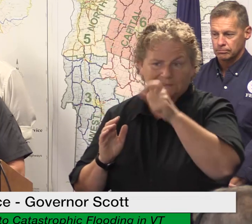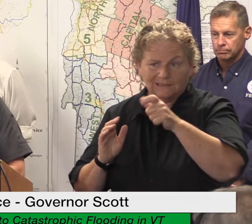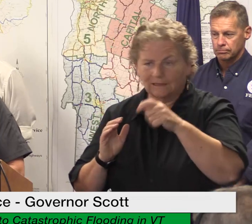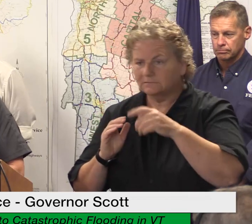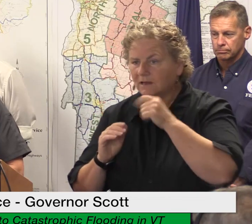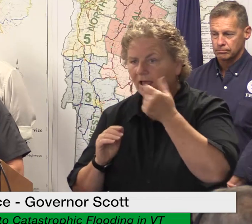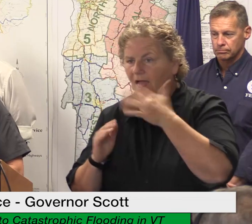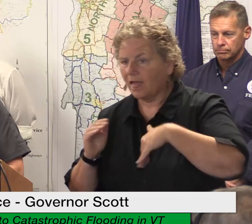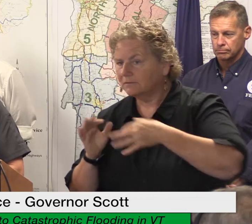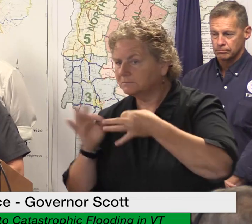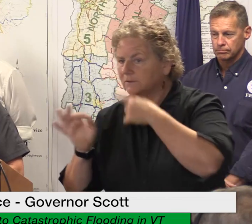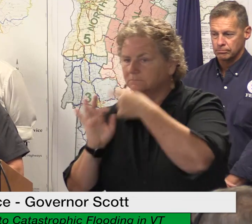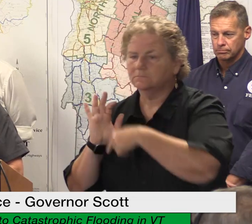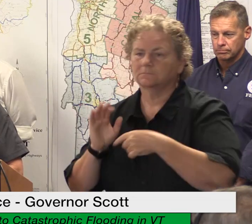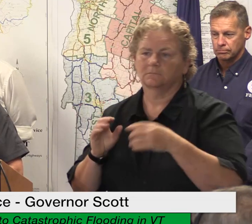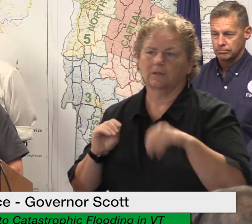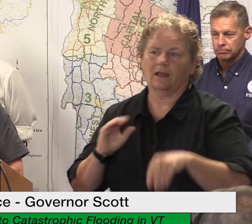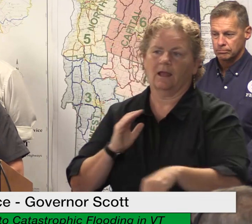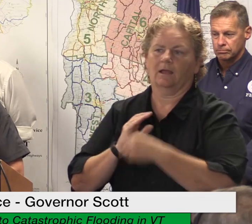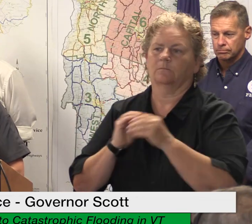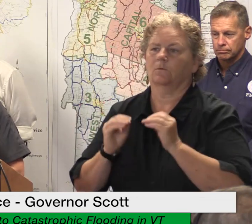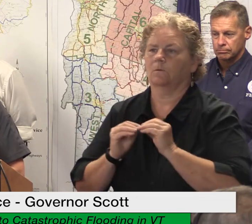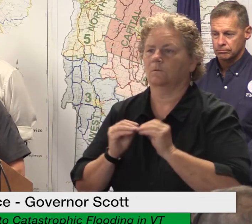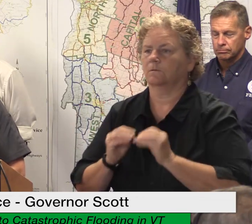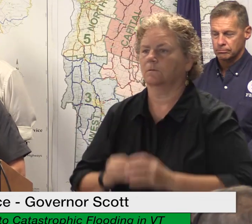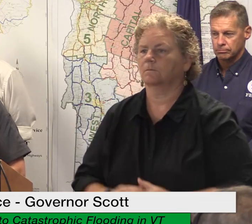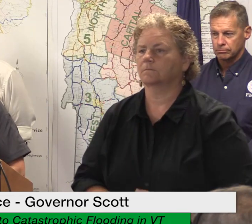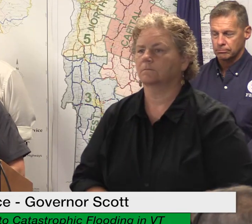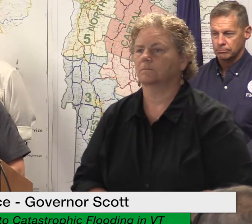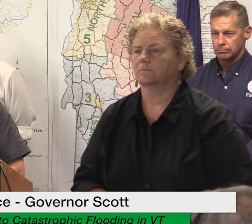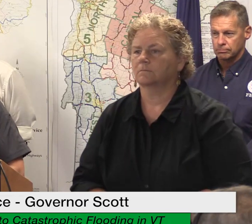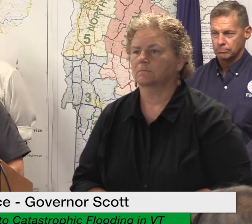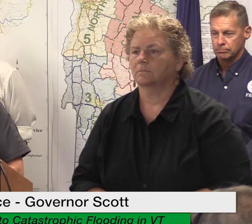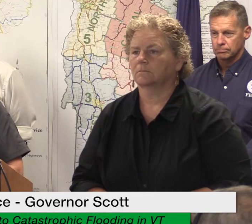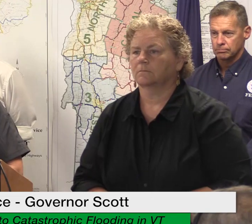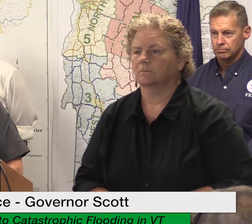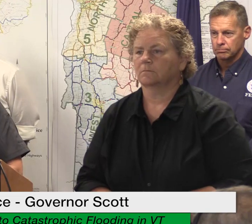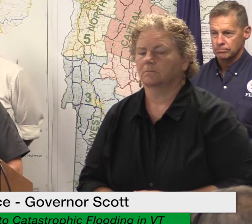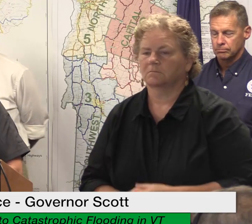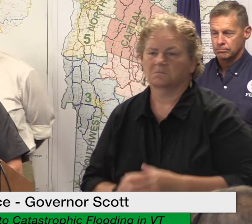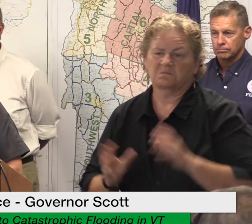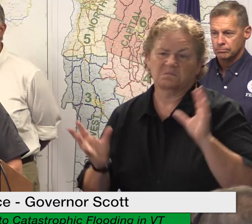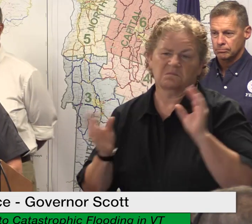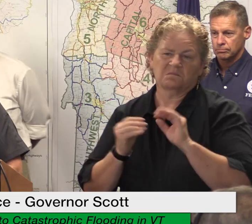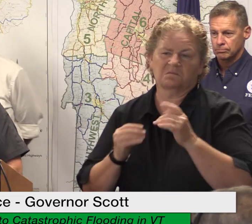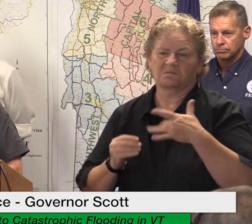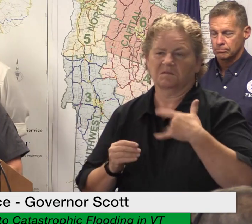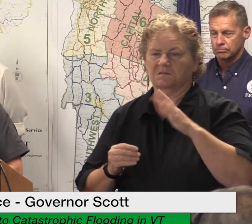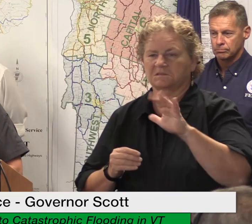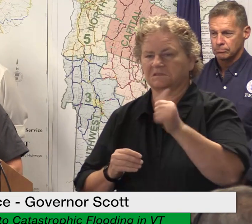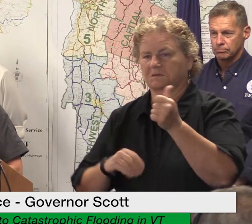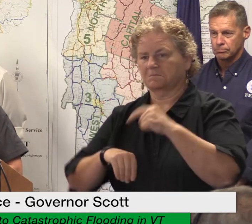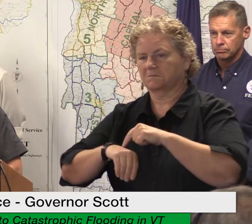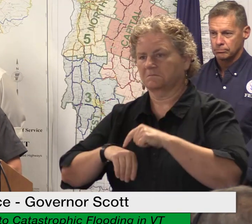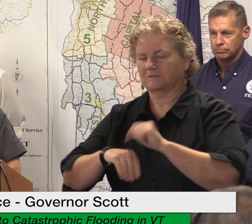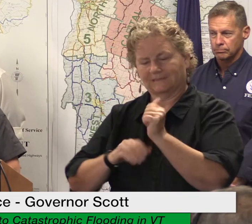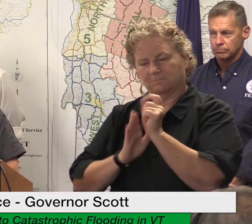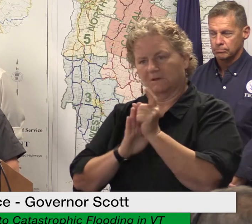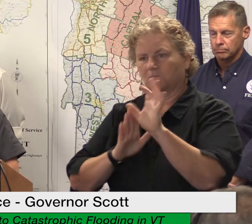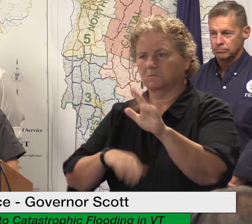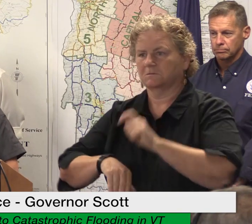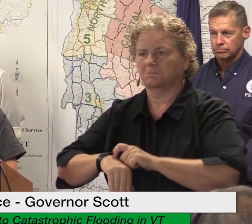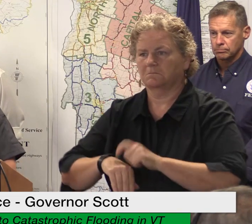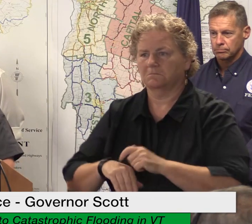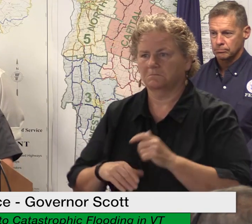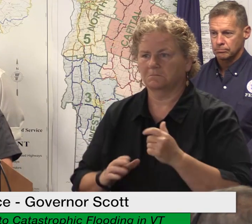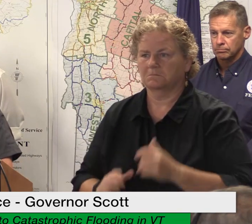the form for the first time should take as little as 10 minutes you will receive a link to your form after you submit it that allows